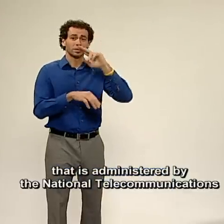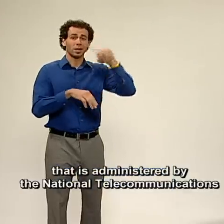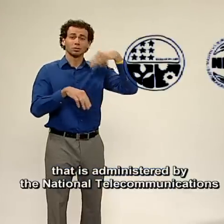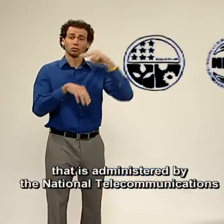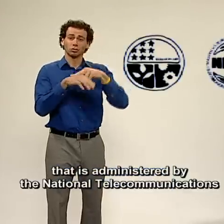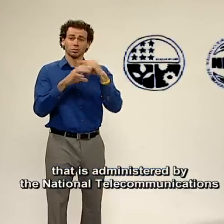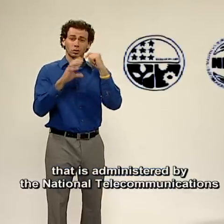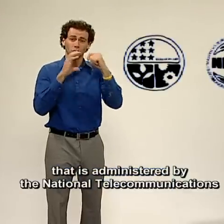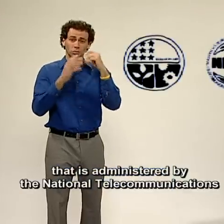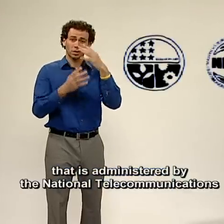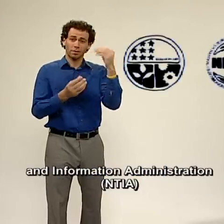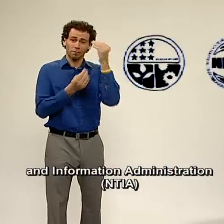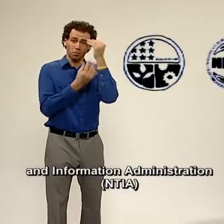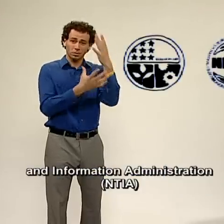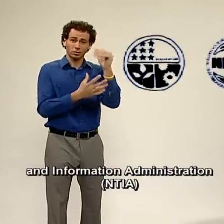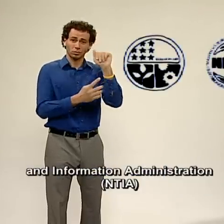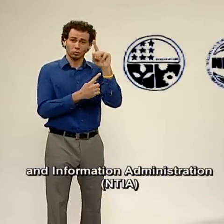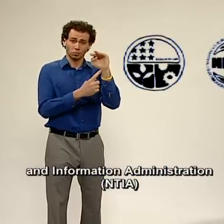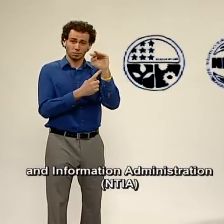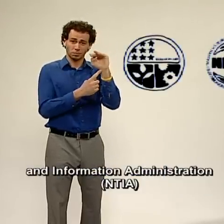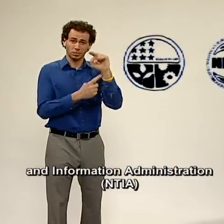Telecommunications and Information Administration.